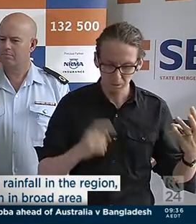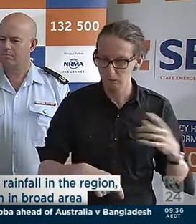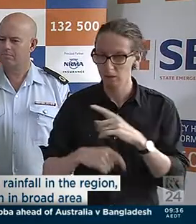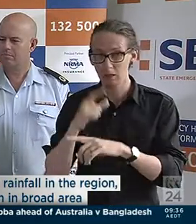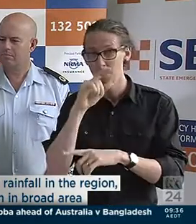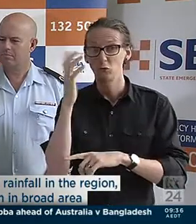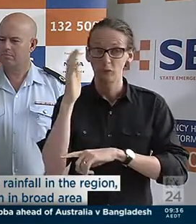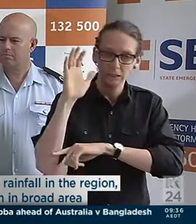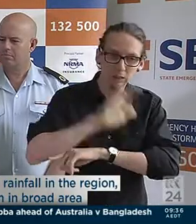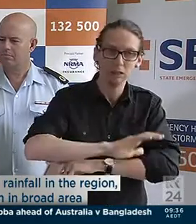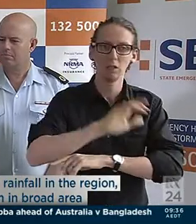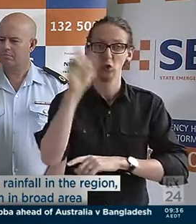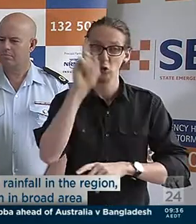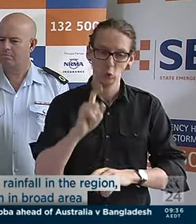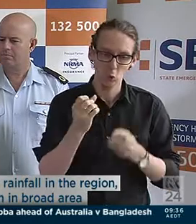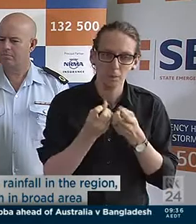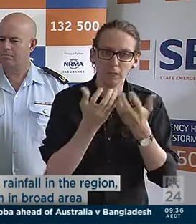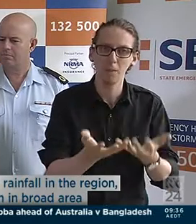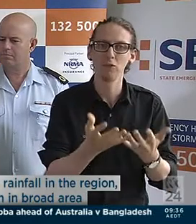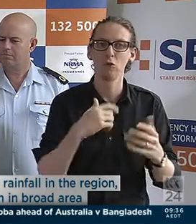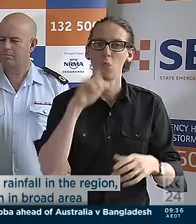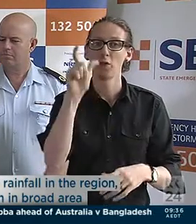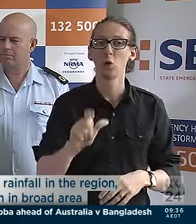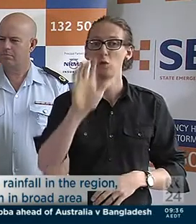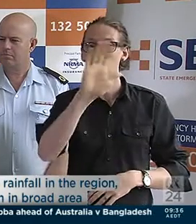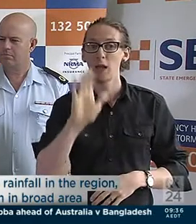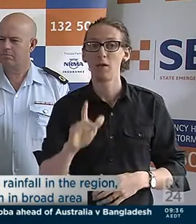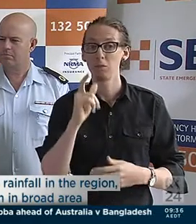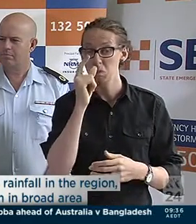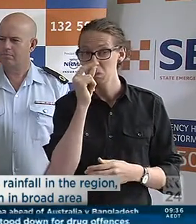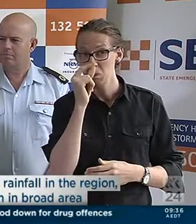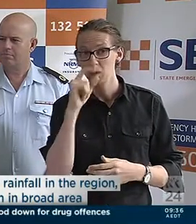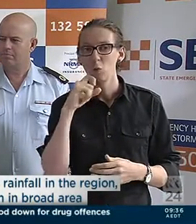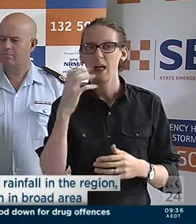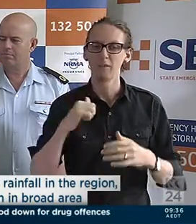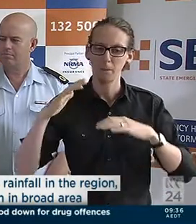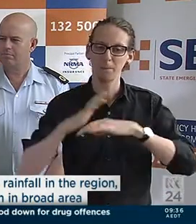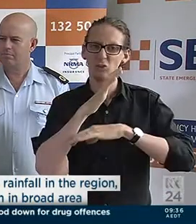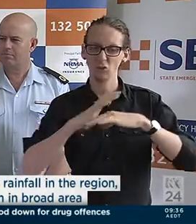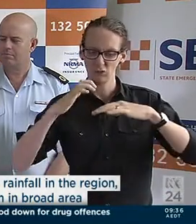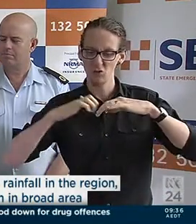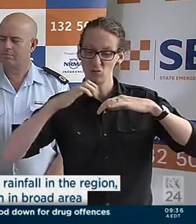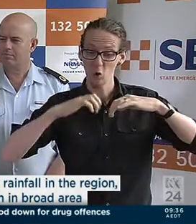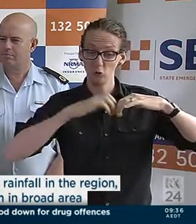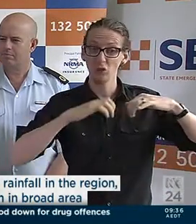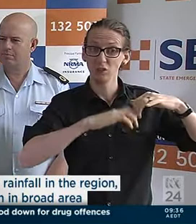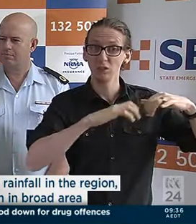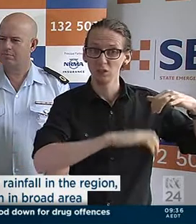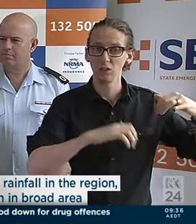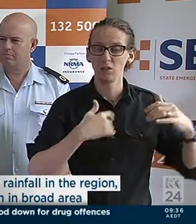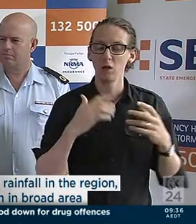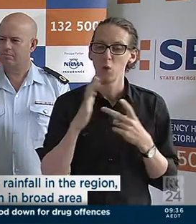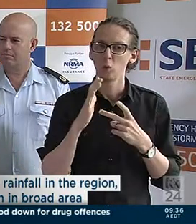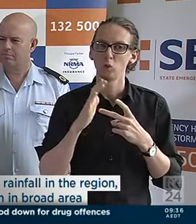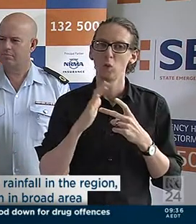Obviously tree damage, storm damage for people along the coastline. There's a high possibility that we'll see some coastal erosion with those onshore winds and